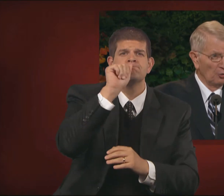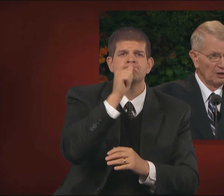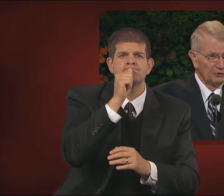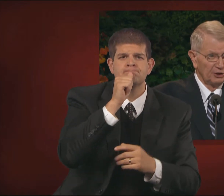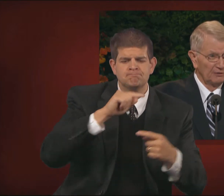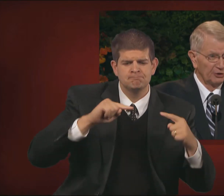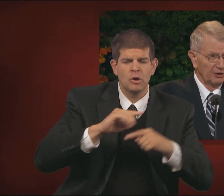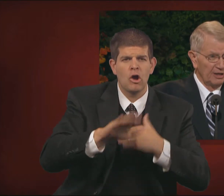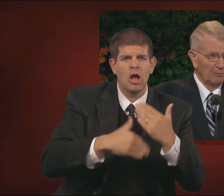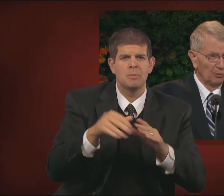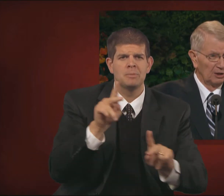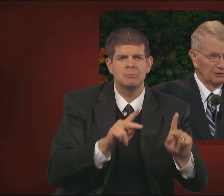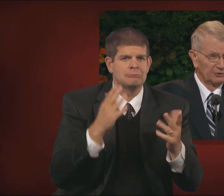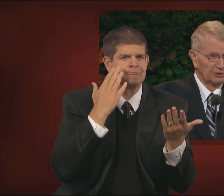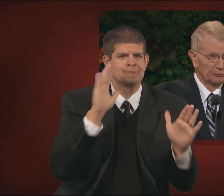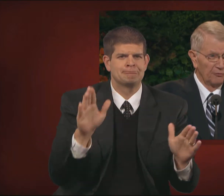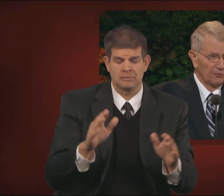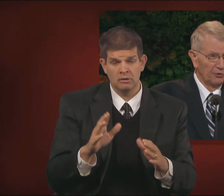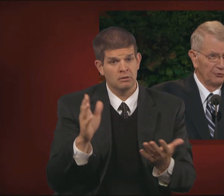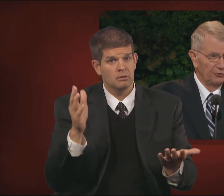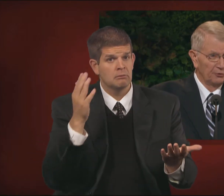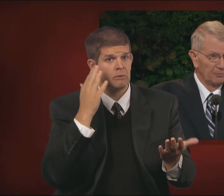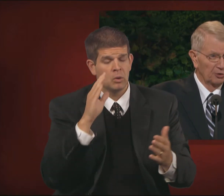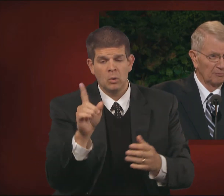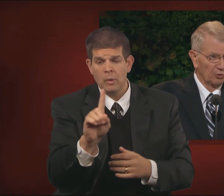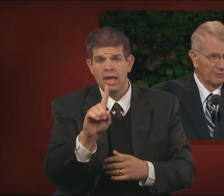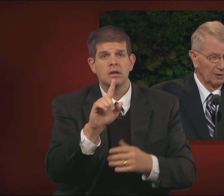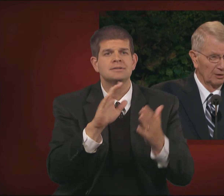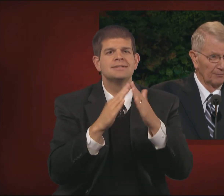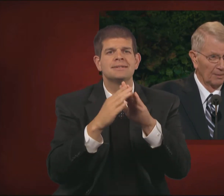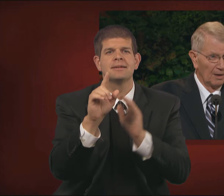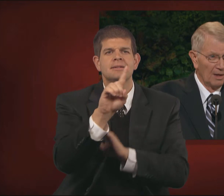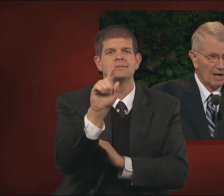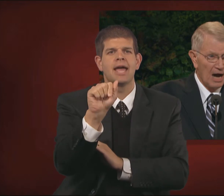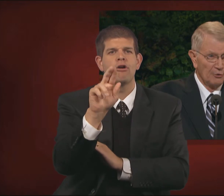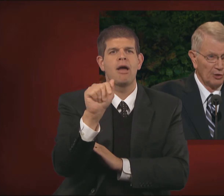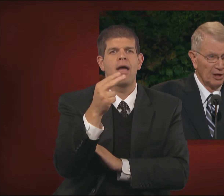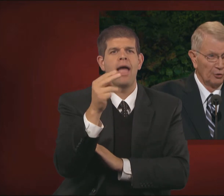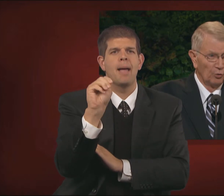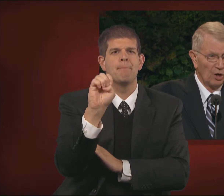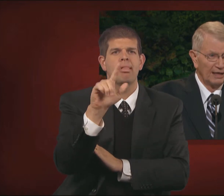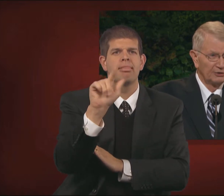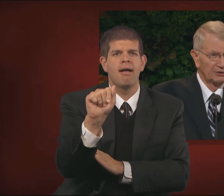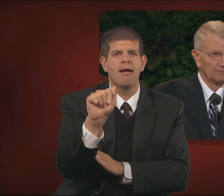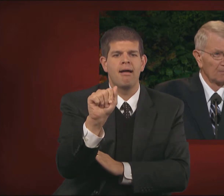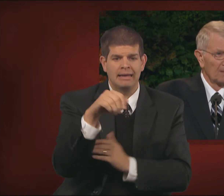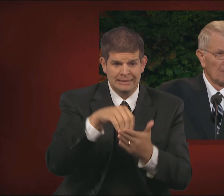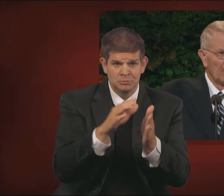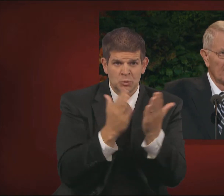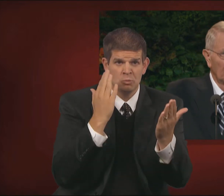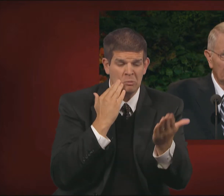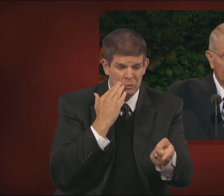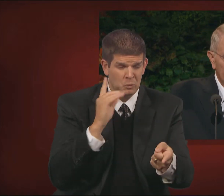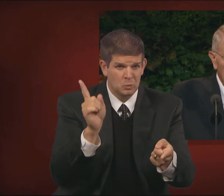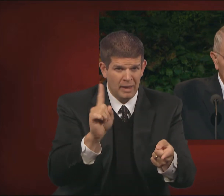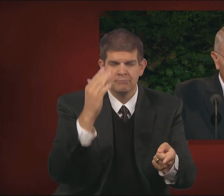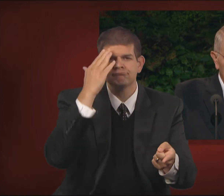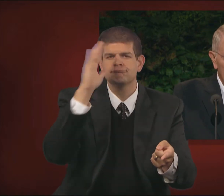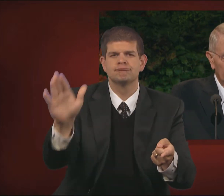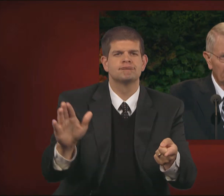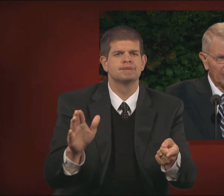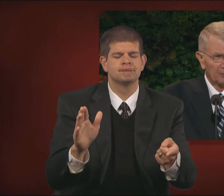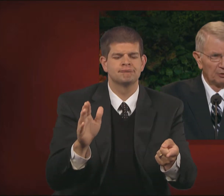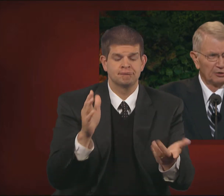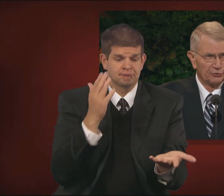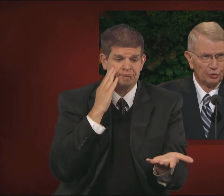not know where the city of Zarahemla was, as referred to the Book of Mormon. I do not know why my beliefs sometimes